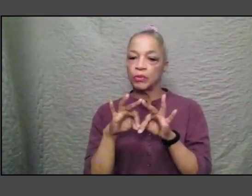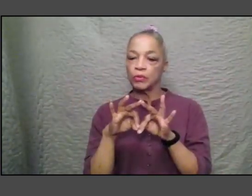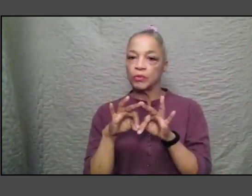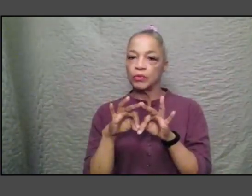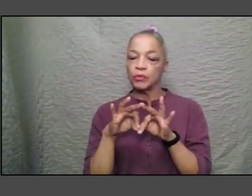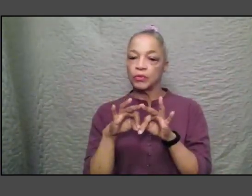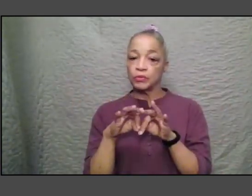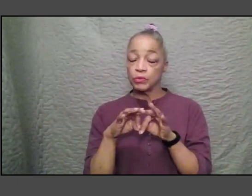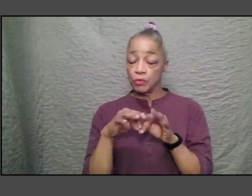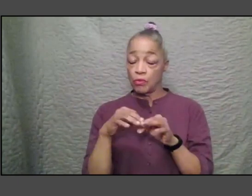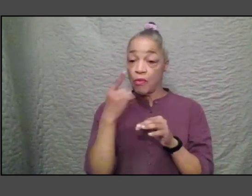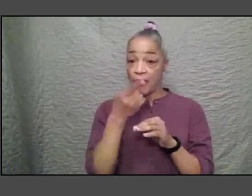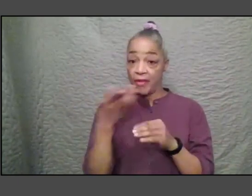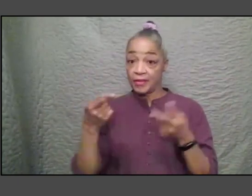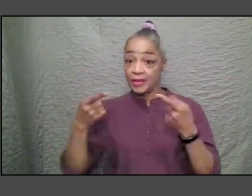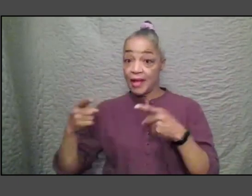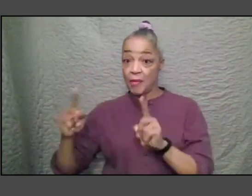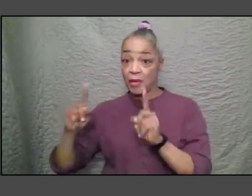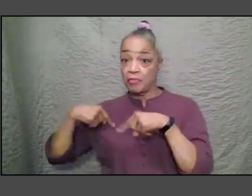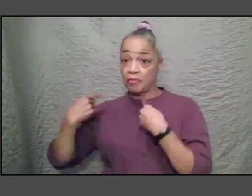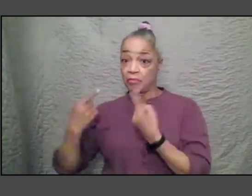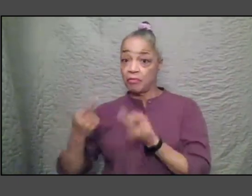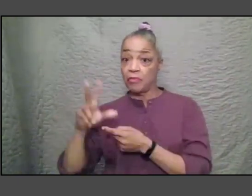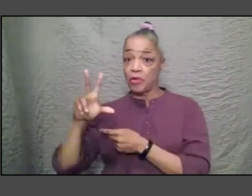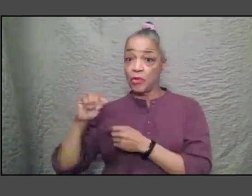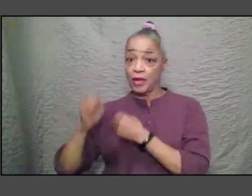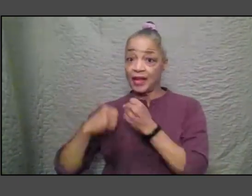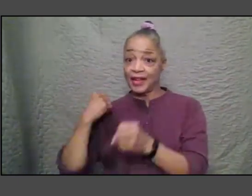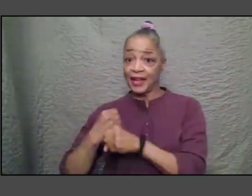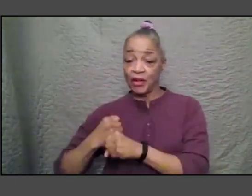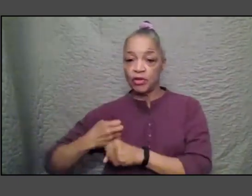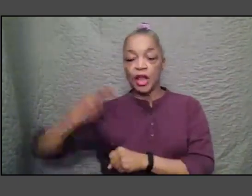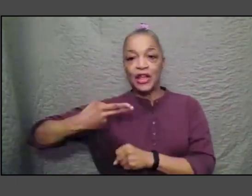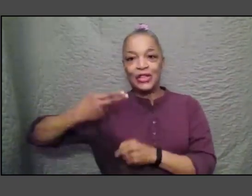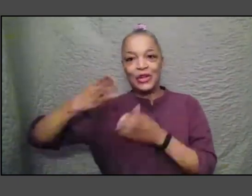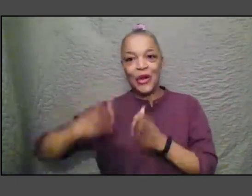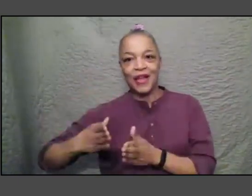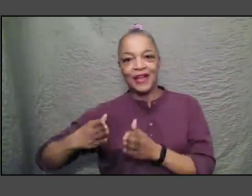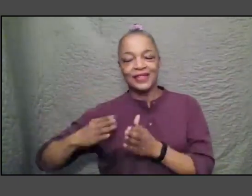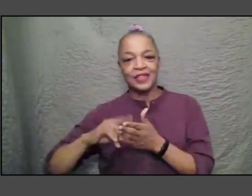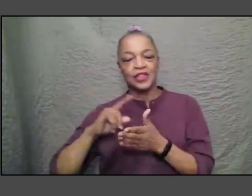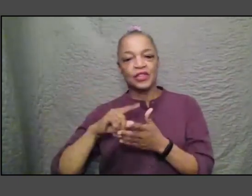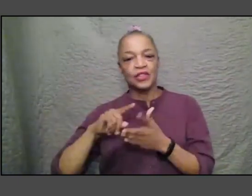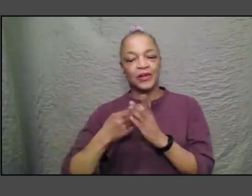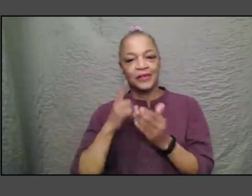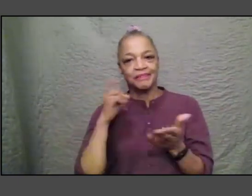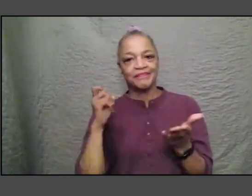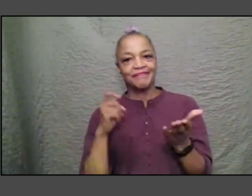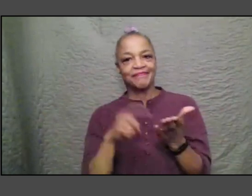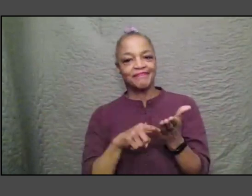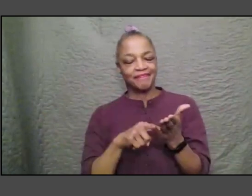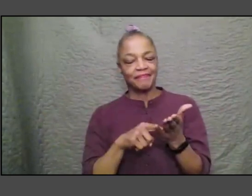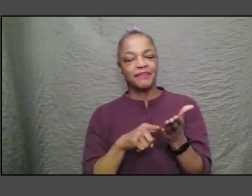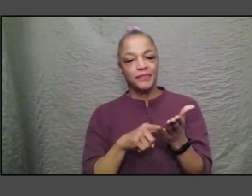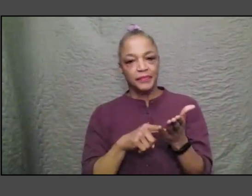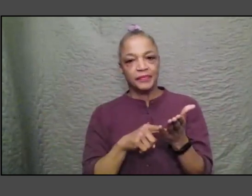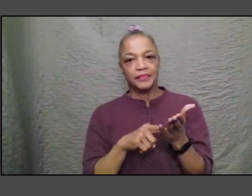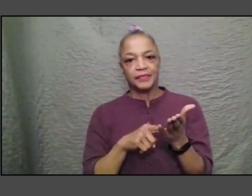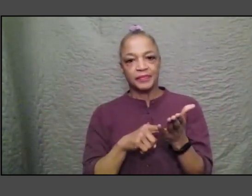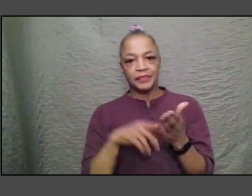argue over the last 30 years is historians have begun to recognize that there is source material there's information they can